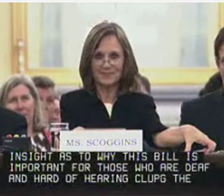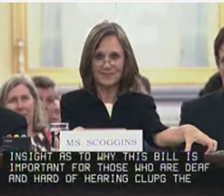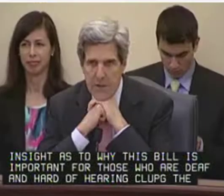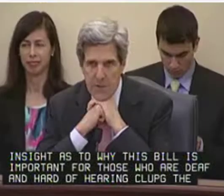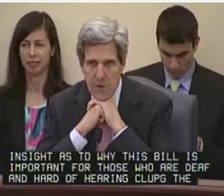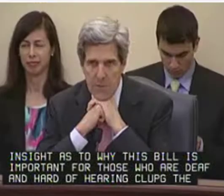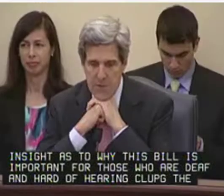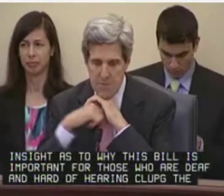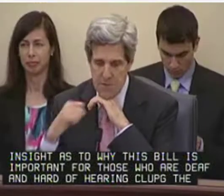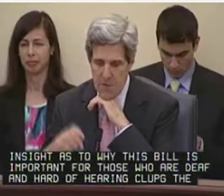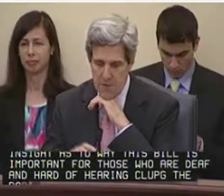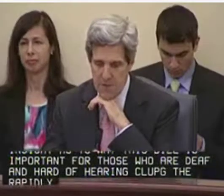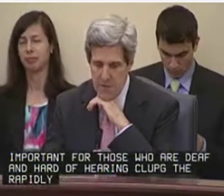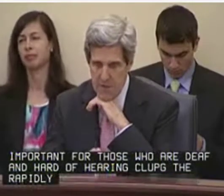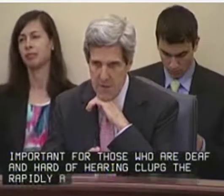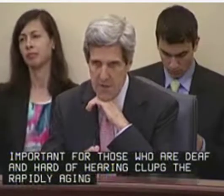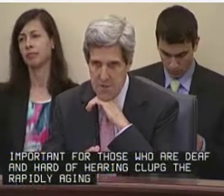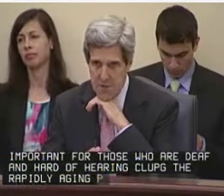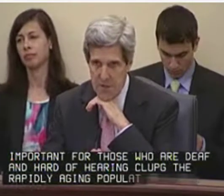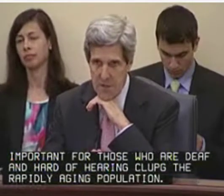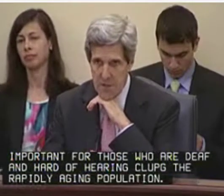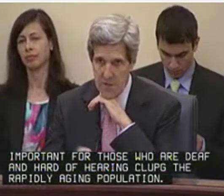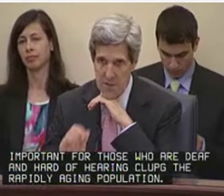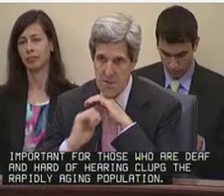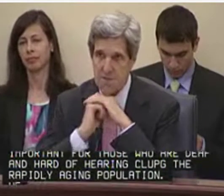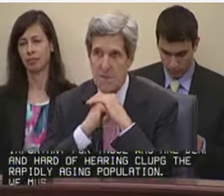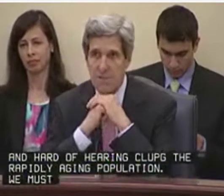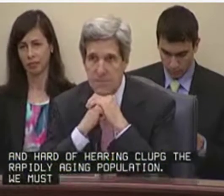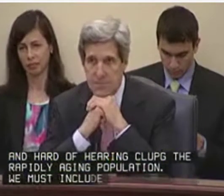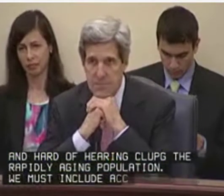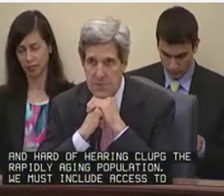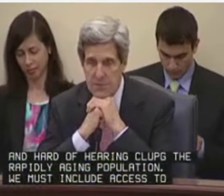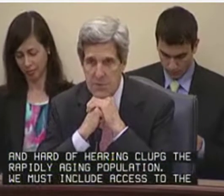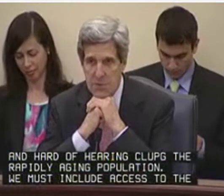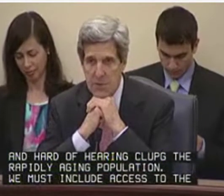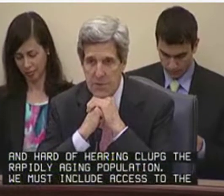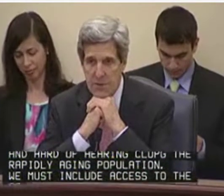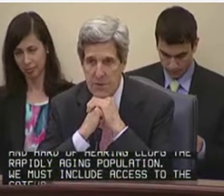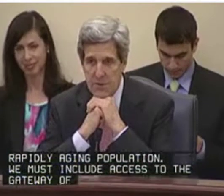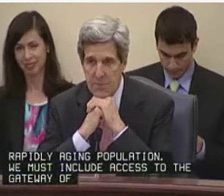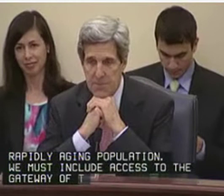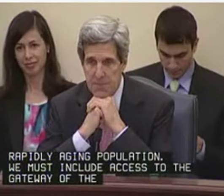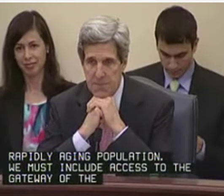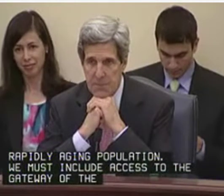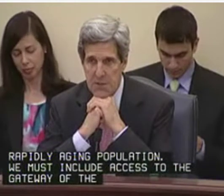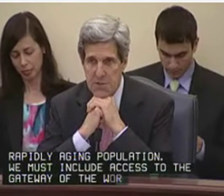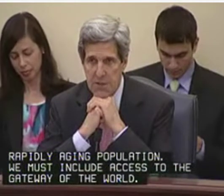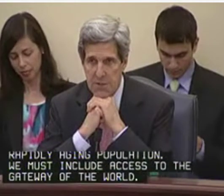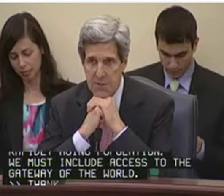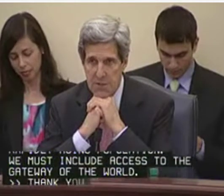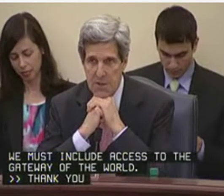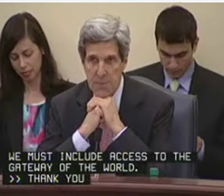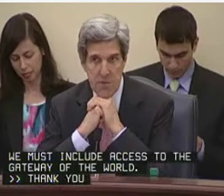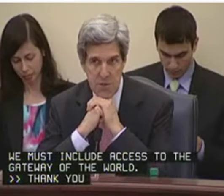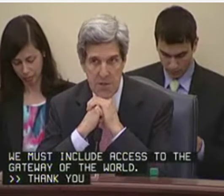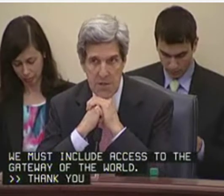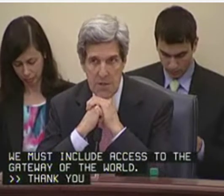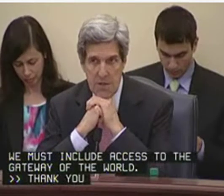Thank you very much, Ms. Coggins. It has indeed given us terrific insight, and I appreciate it.